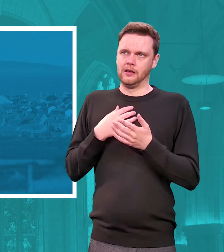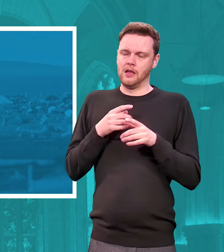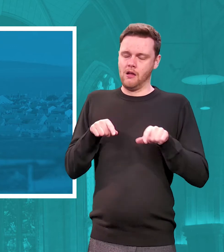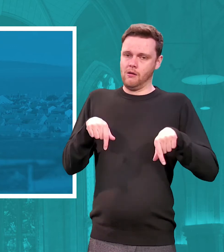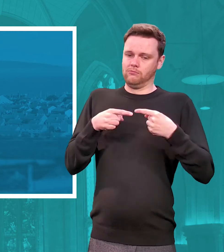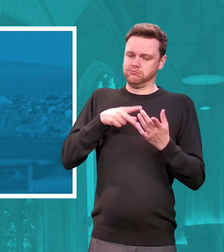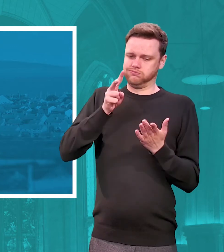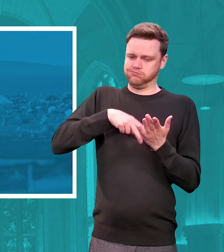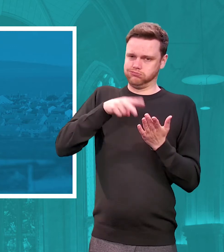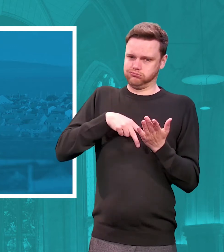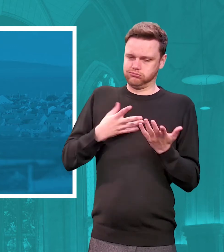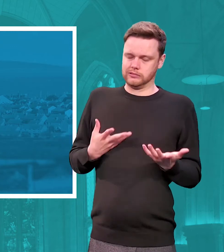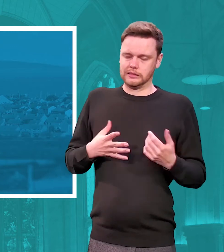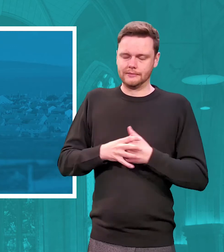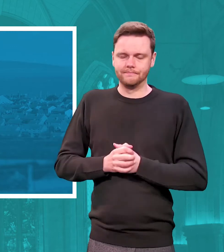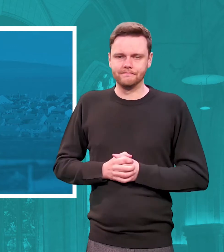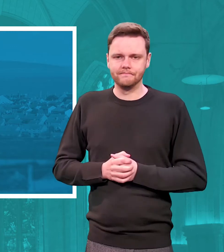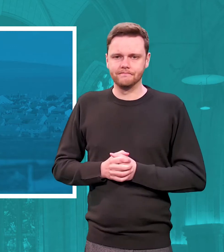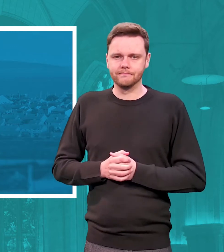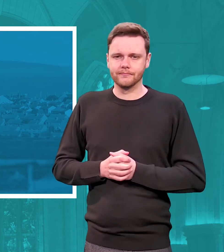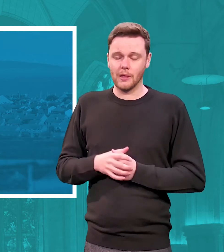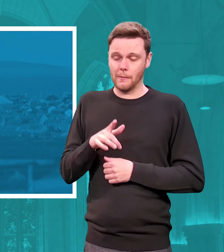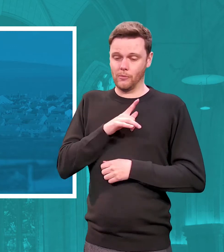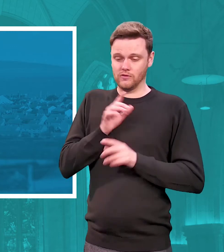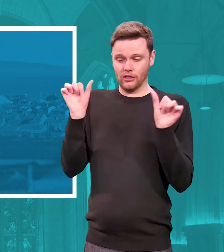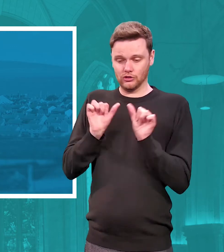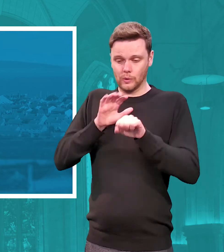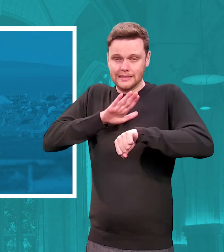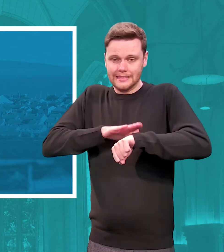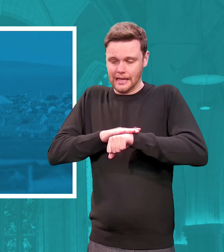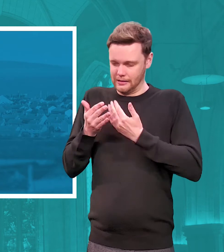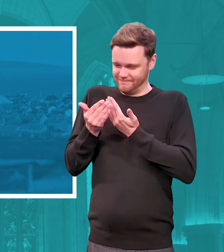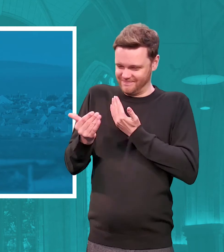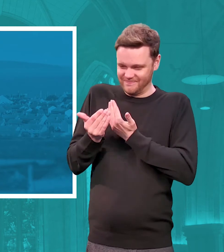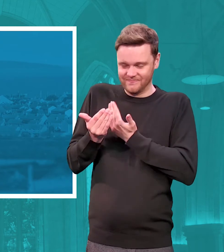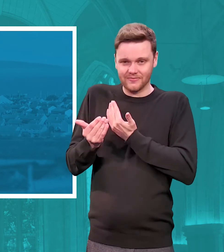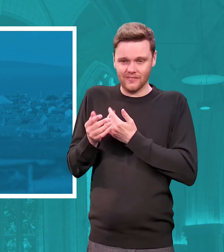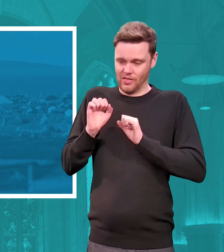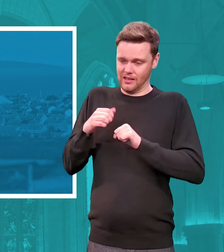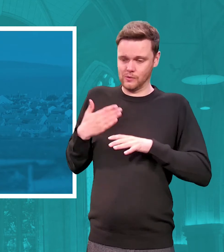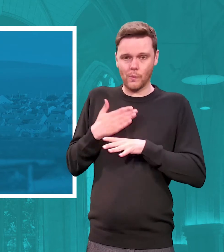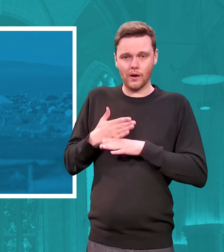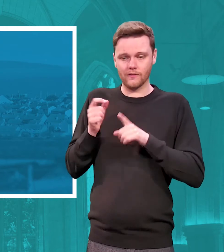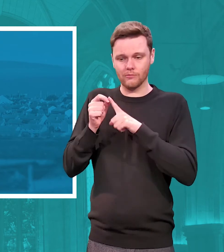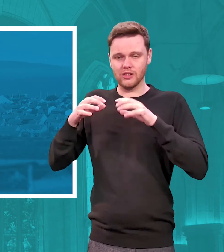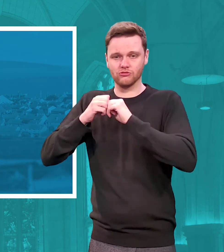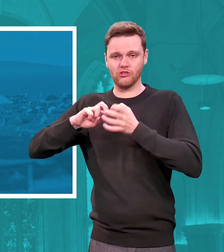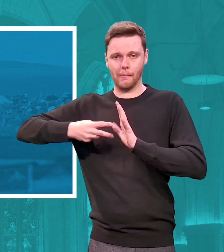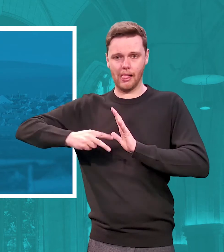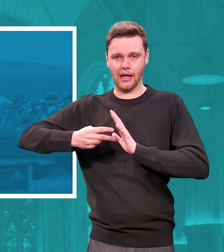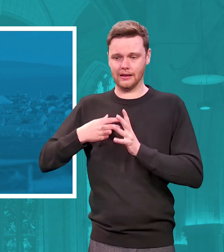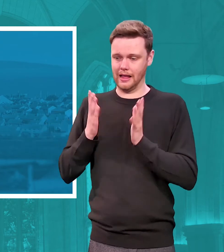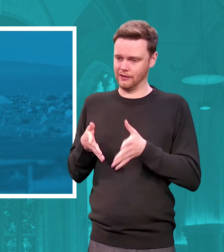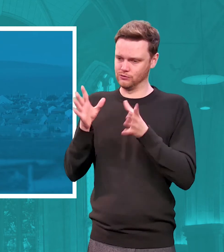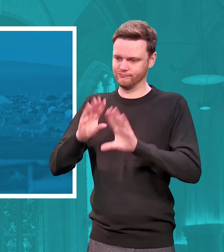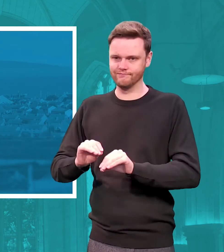and all the more so given the short time frame we've indicated for this work on presbytery plans to be